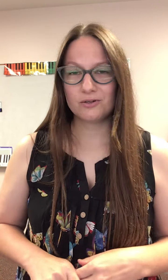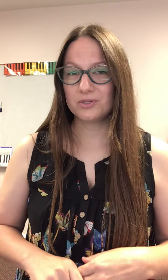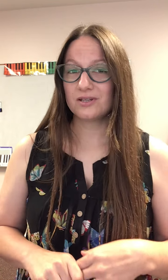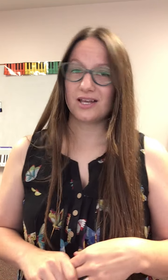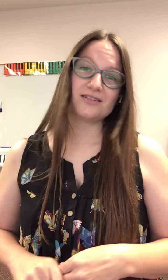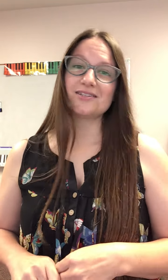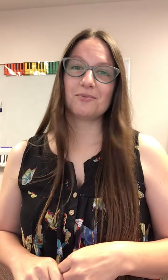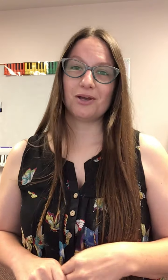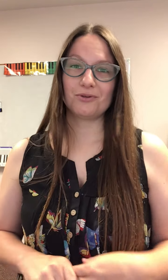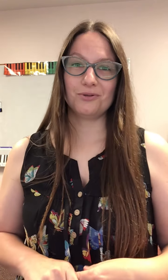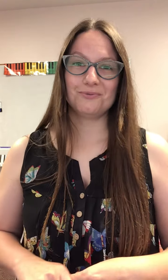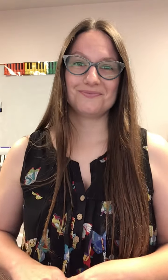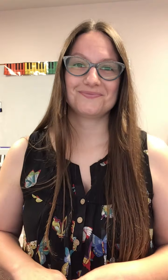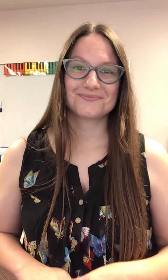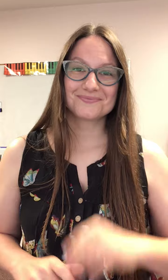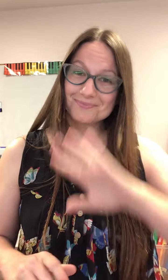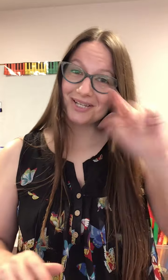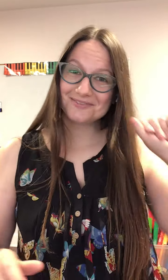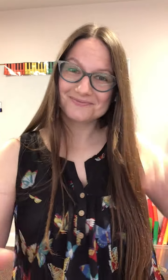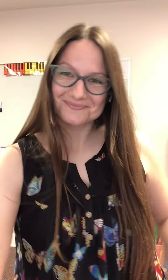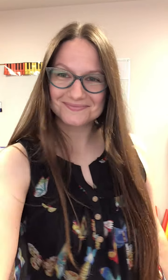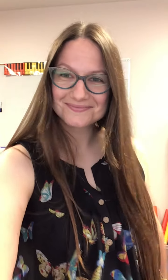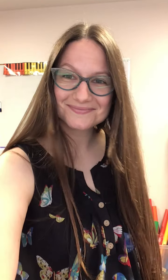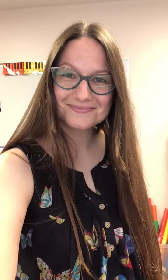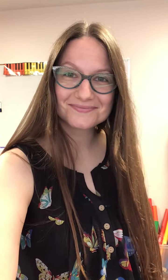I'll be glad to get back with you bye you